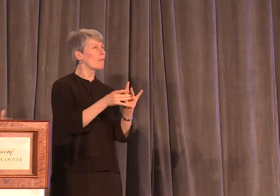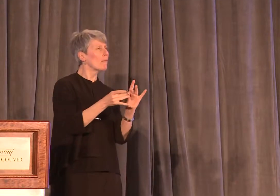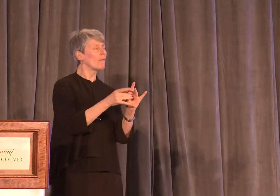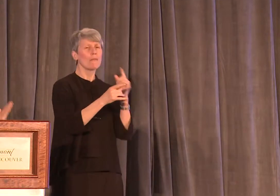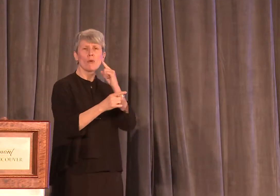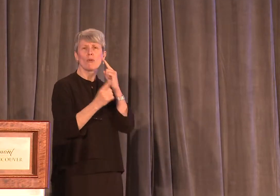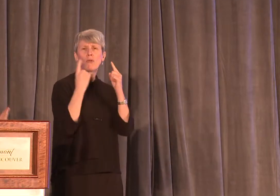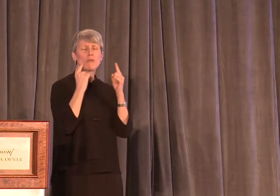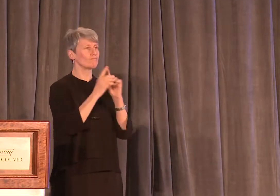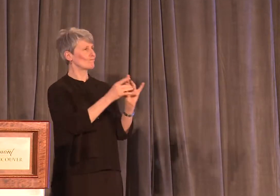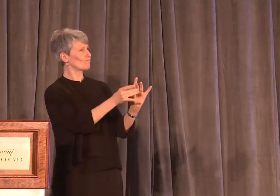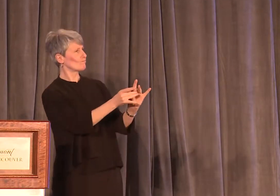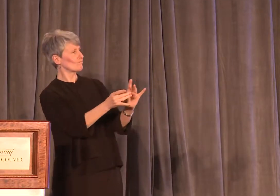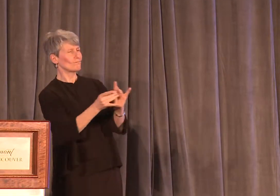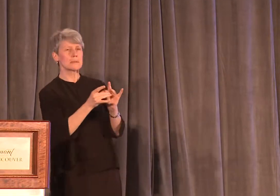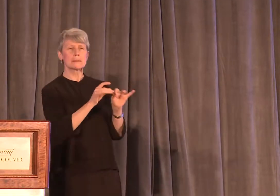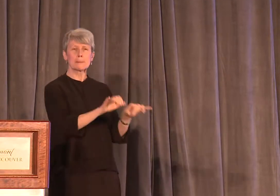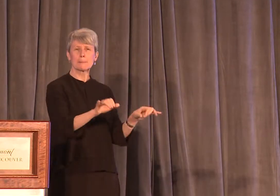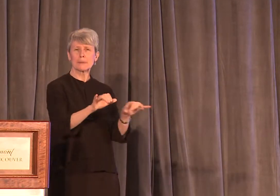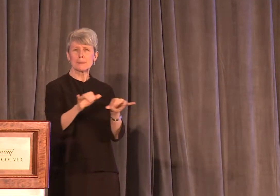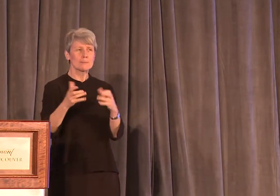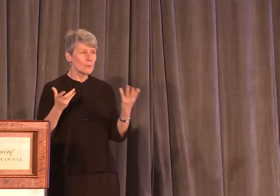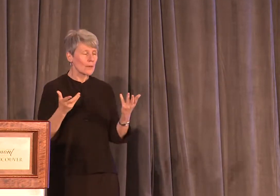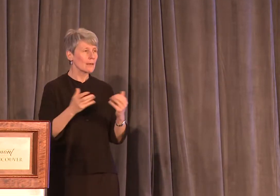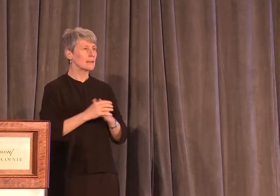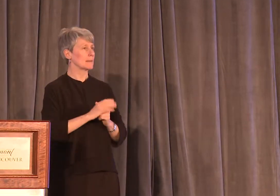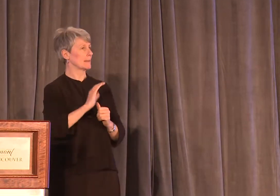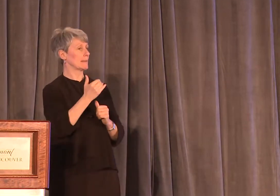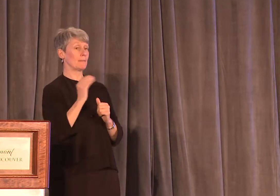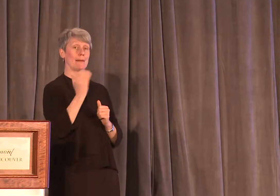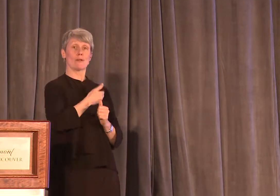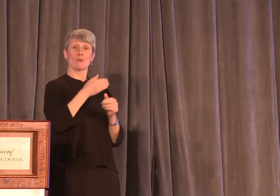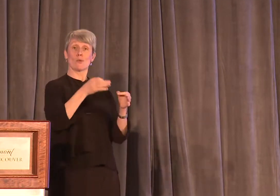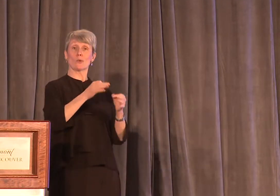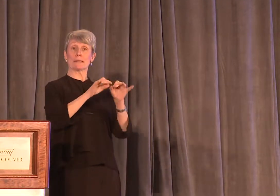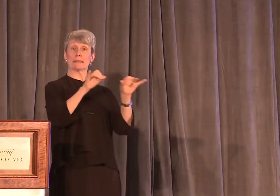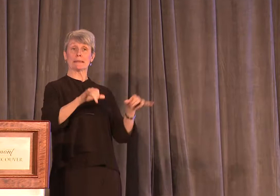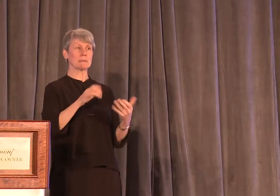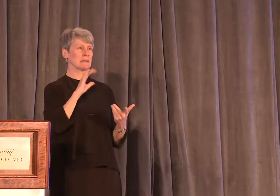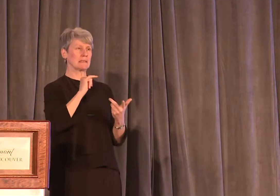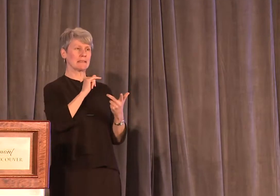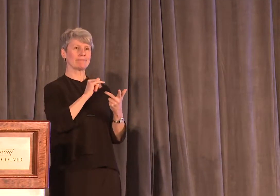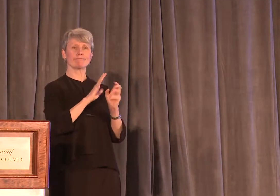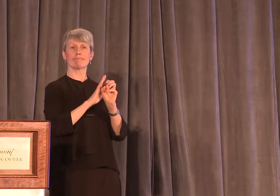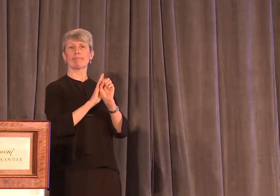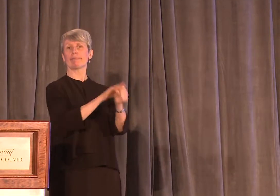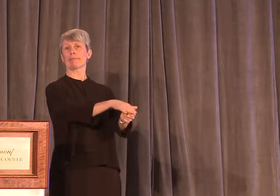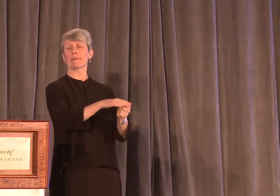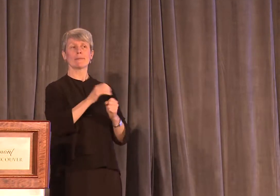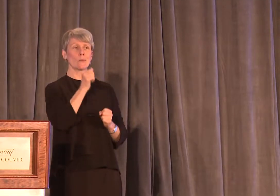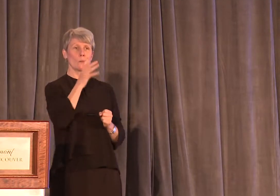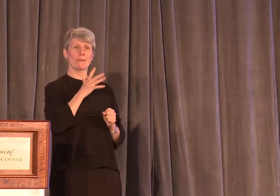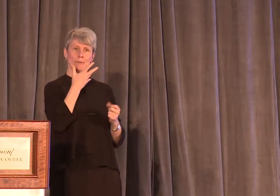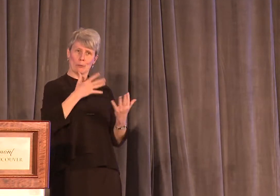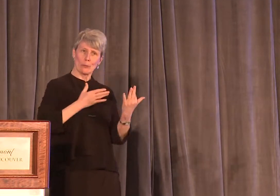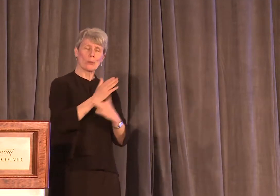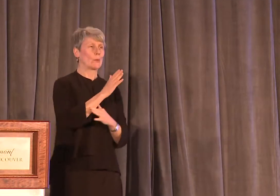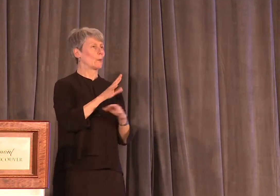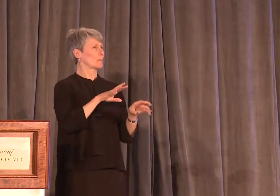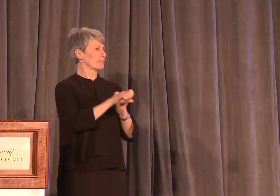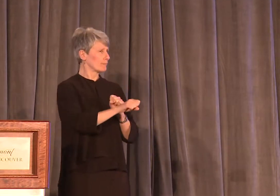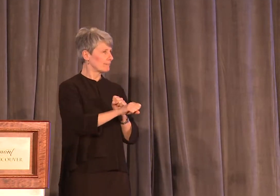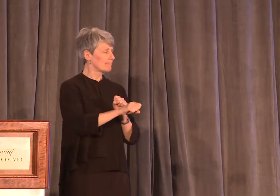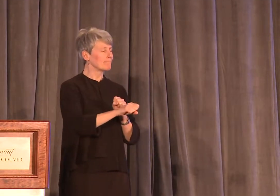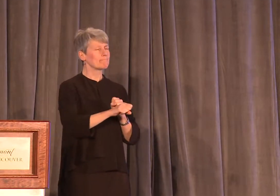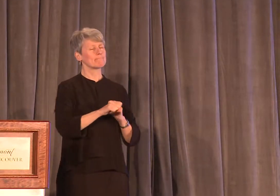over and over and over again. That the justice system was failing sexual assault victims. It made me wonder